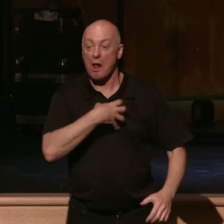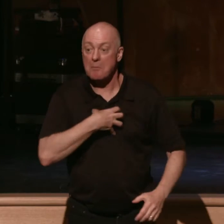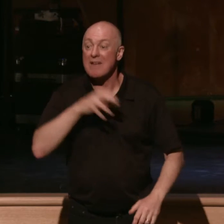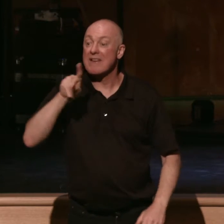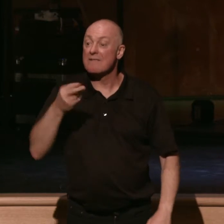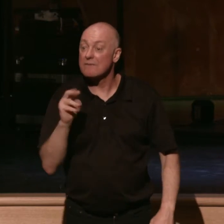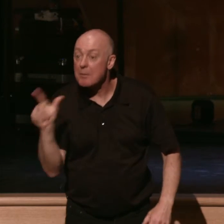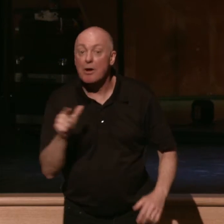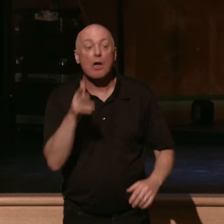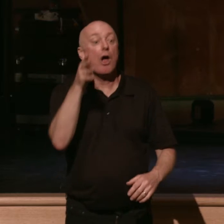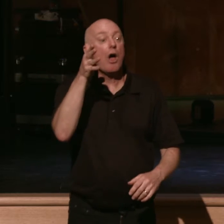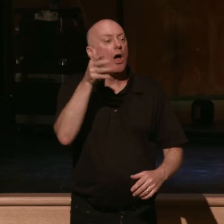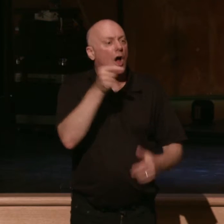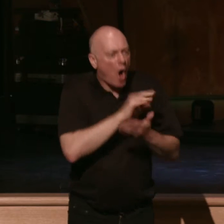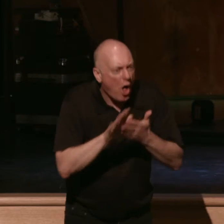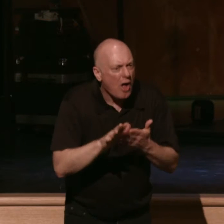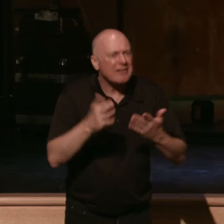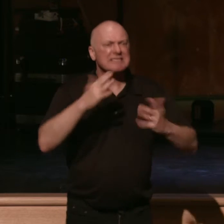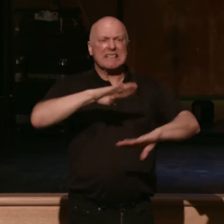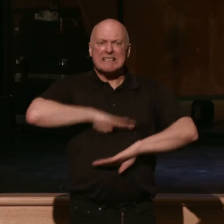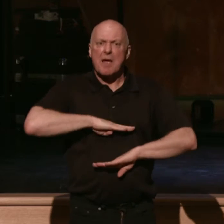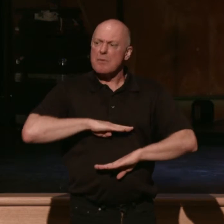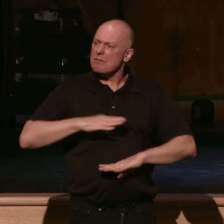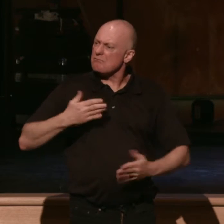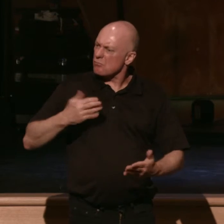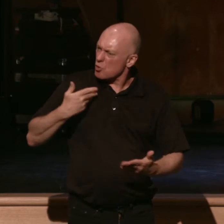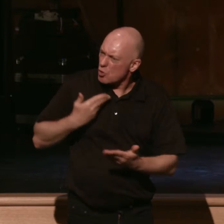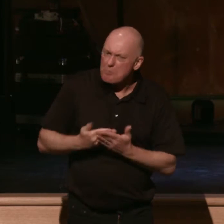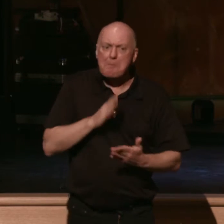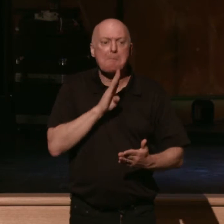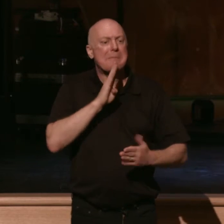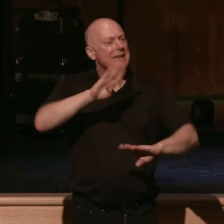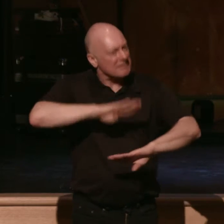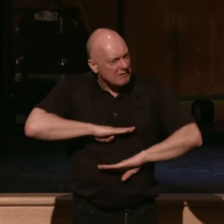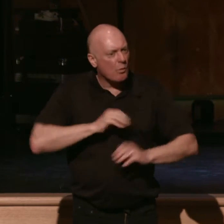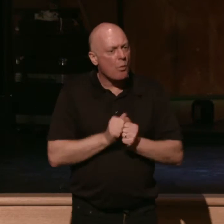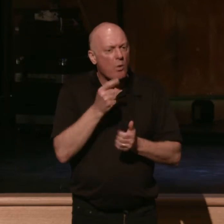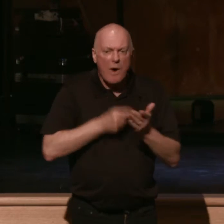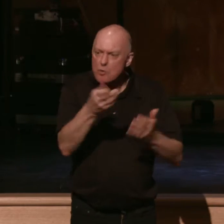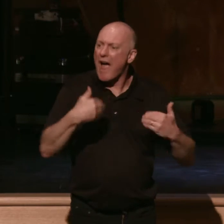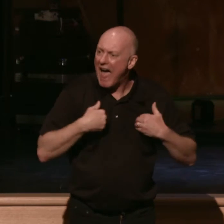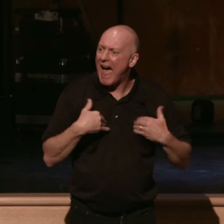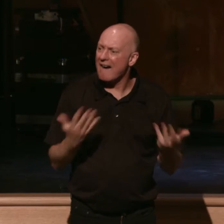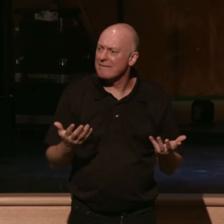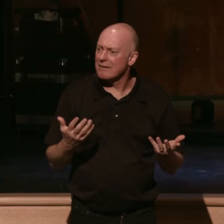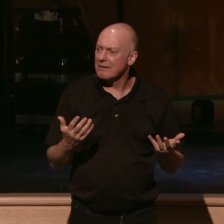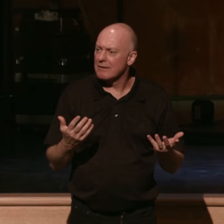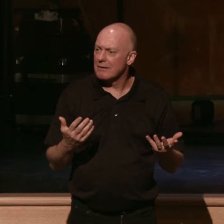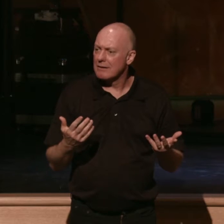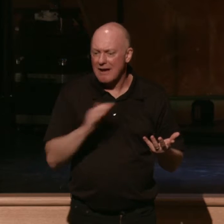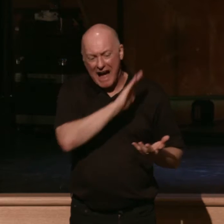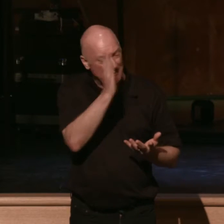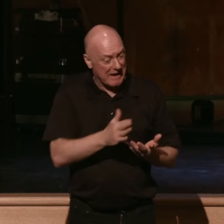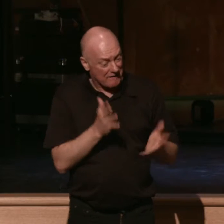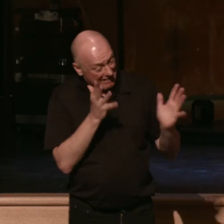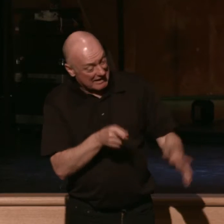But godliness with contentment is great gain. Be content with what you have. For he said, I will never leave you nor